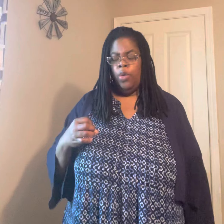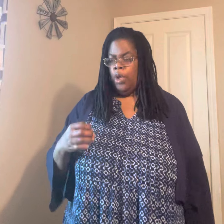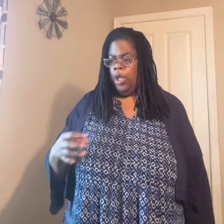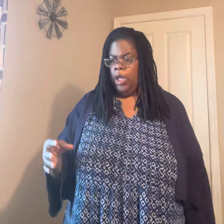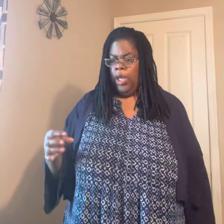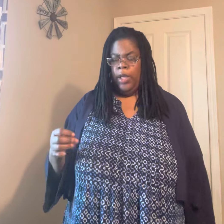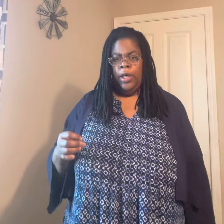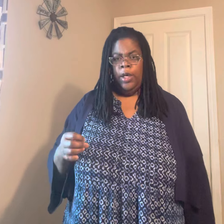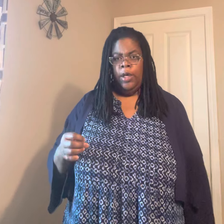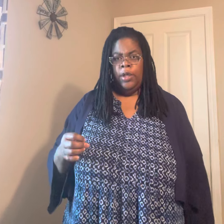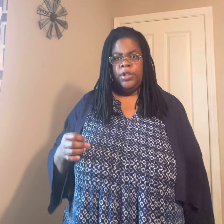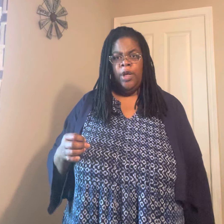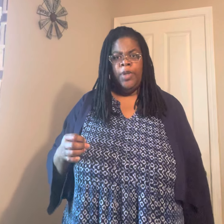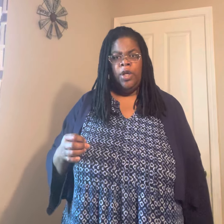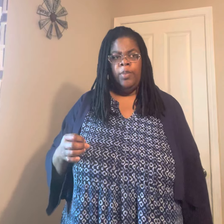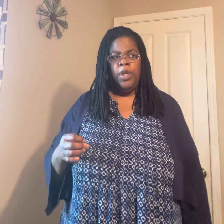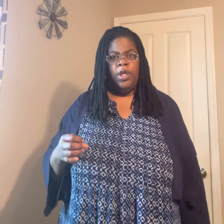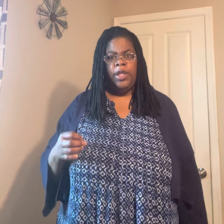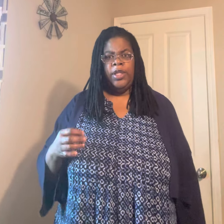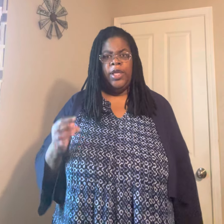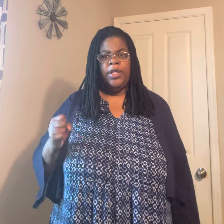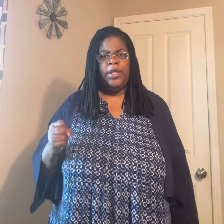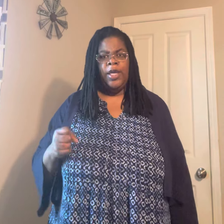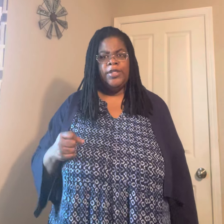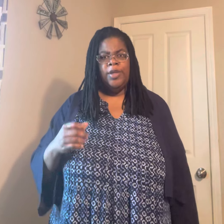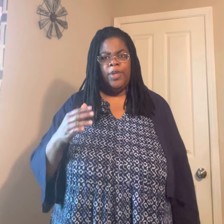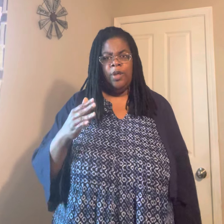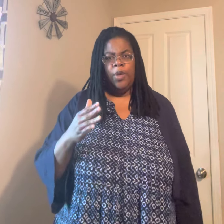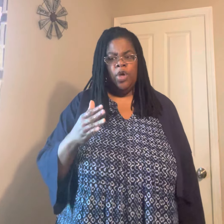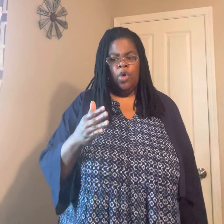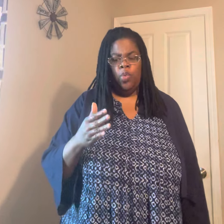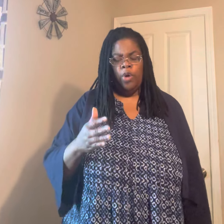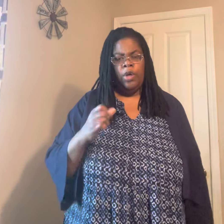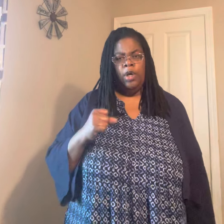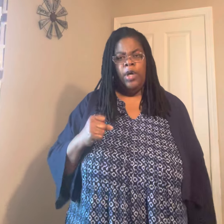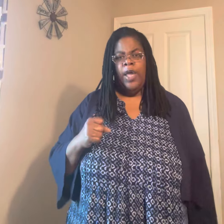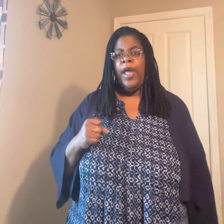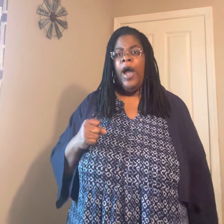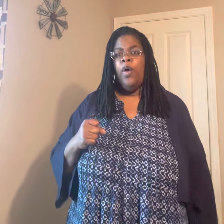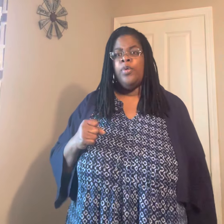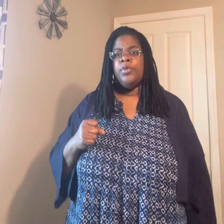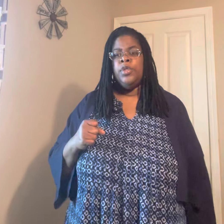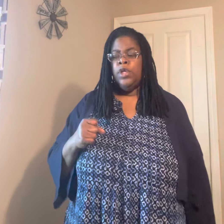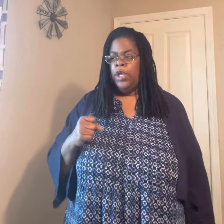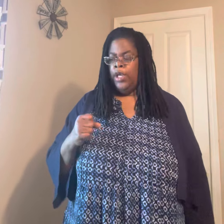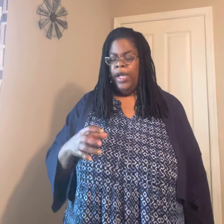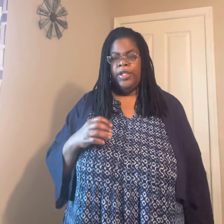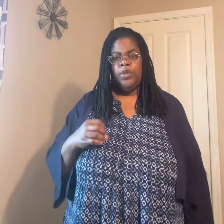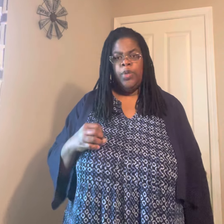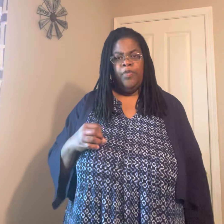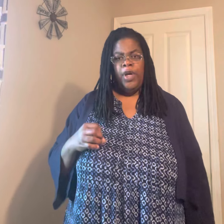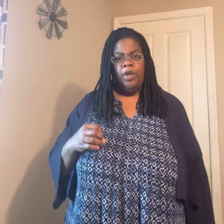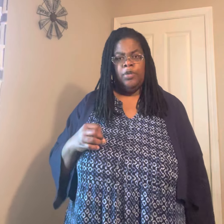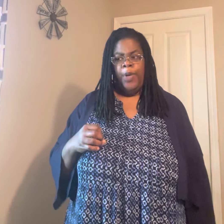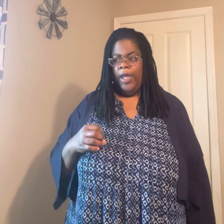And some of them, at the end of the day, some of them worked eight hours and got their $25 pay.